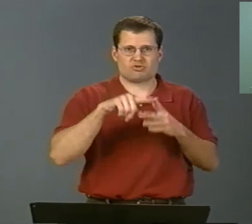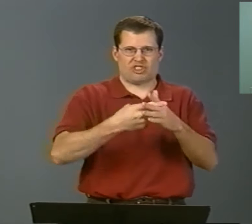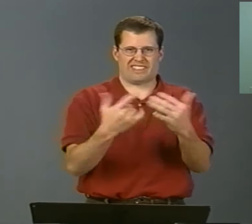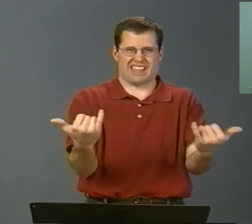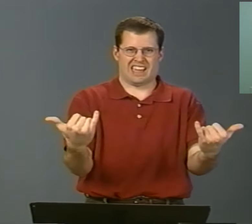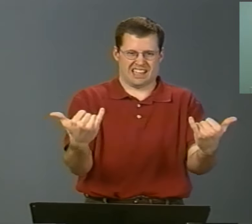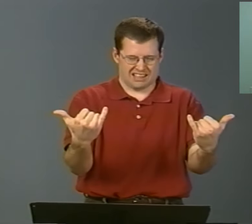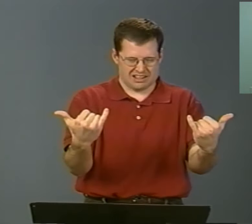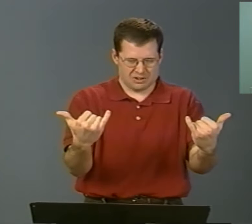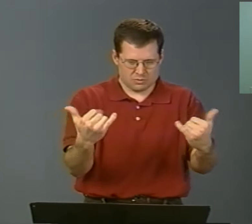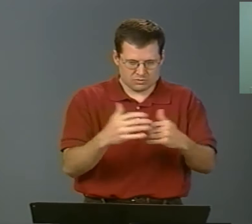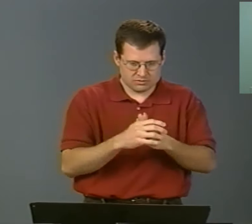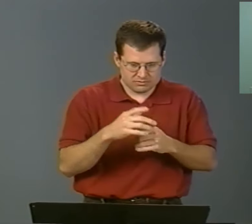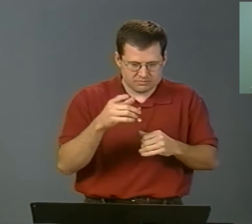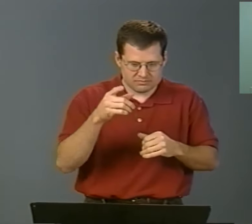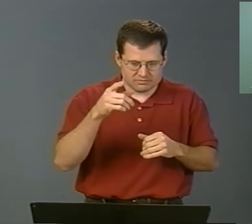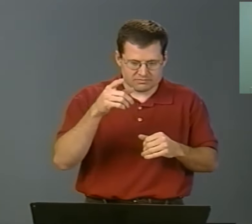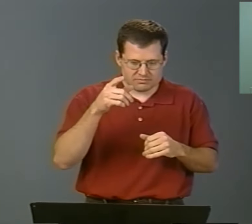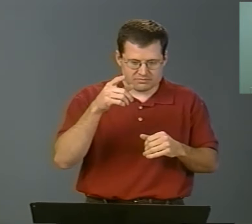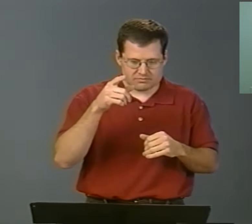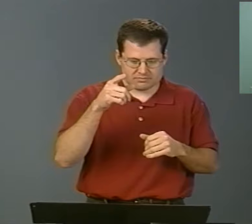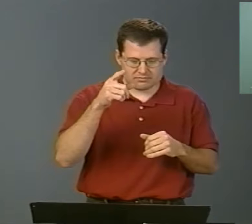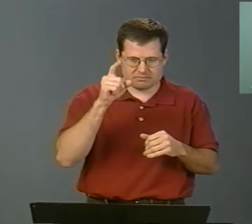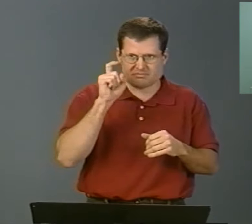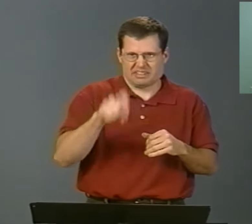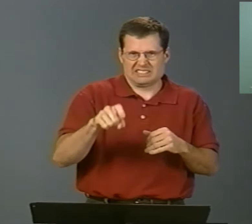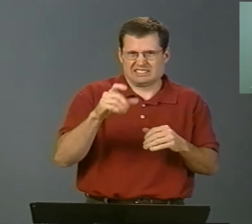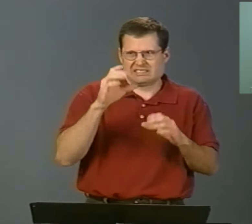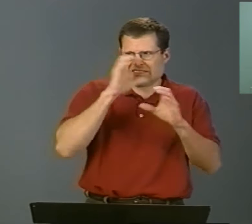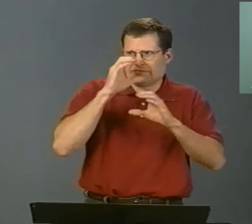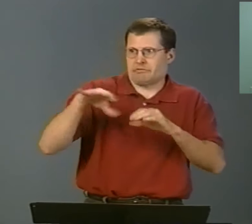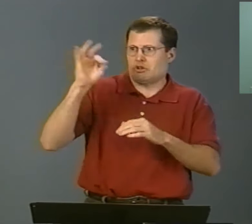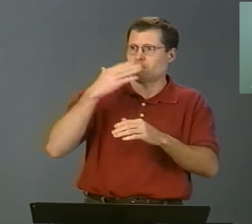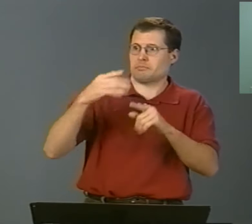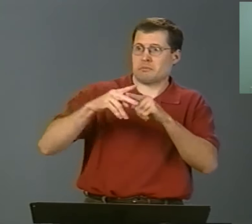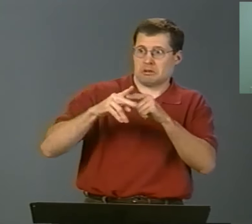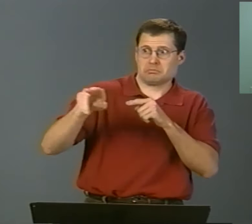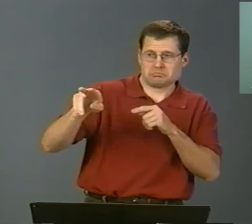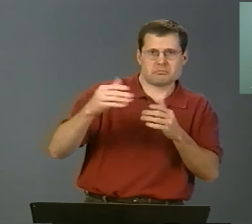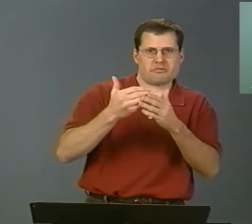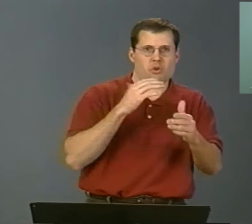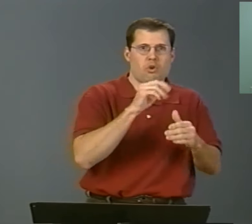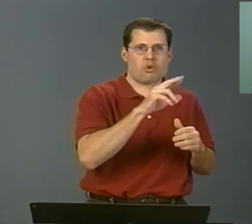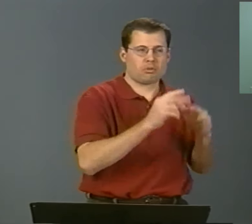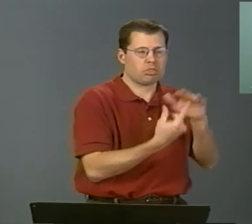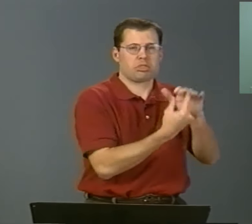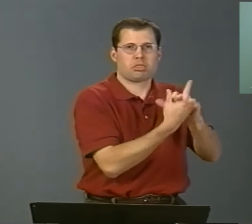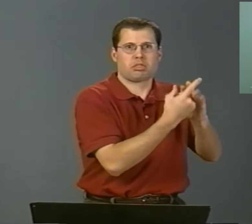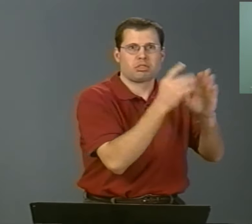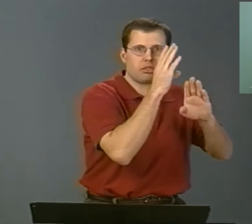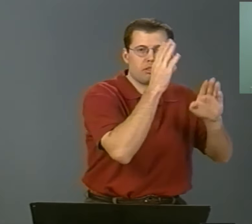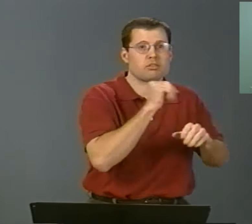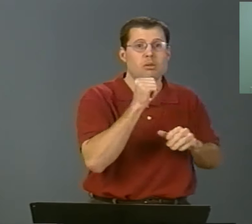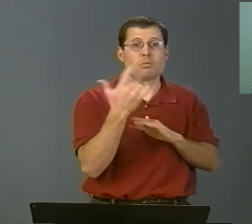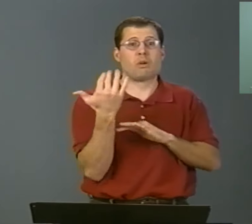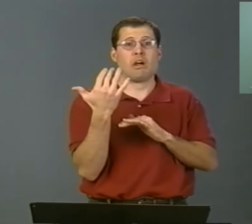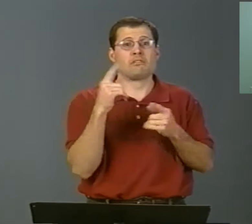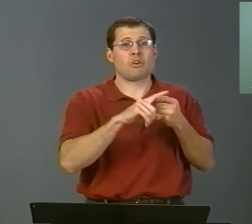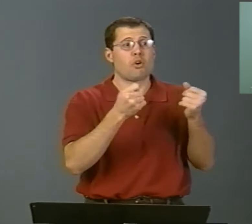So, the first step would be to find a good